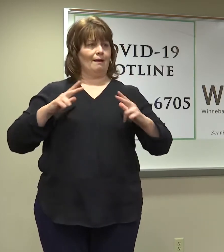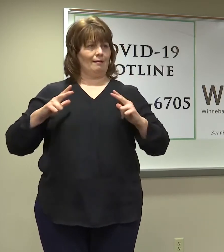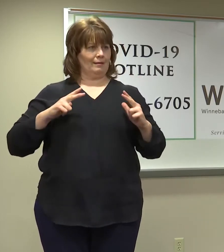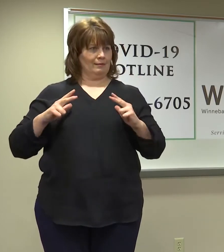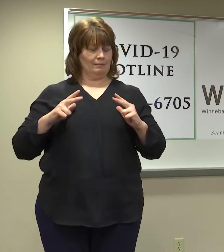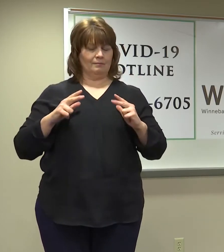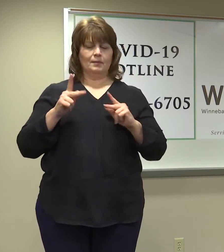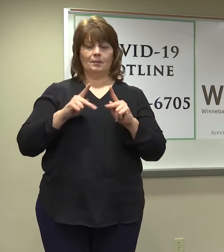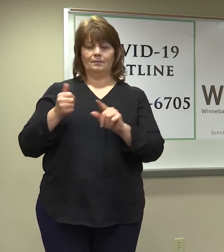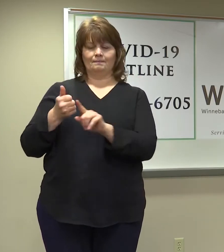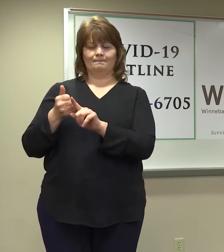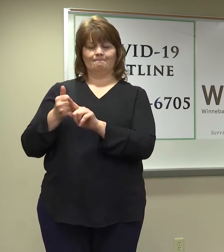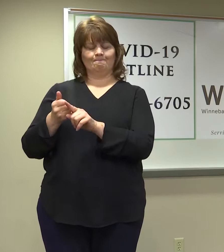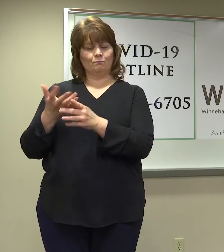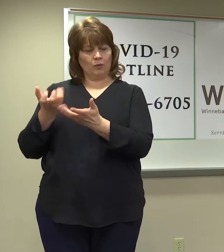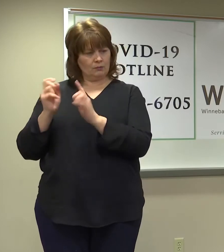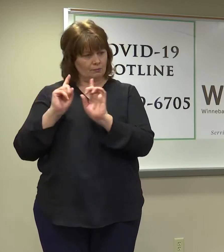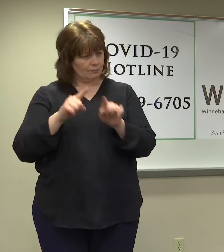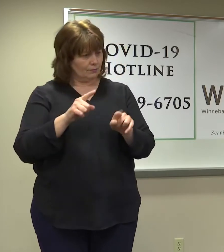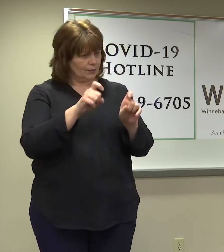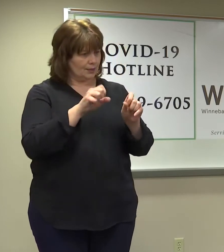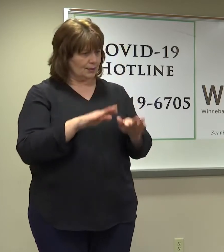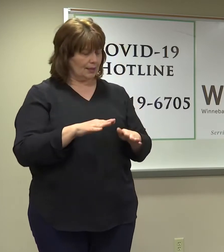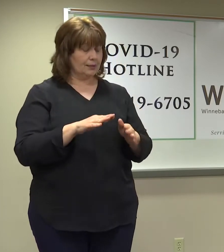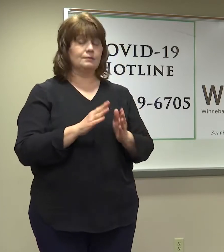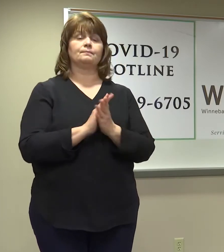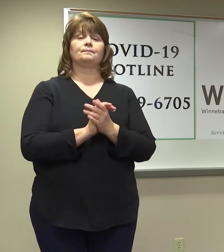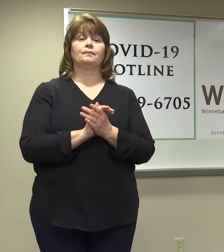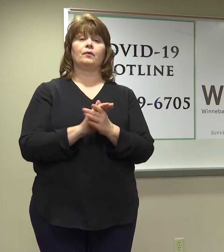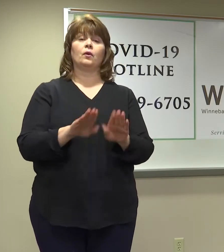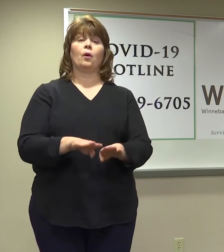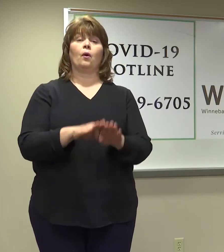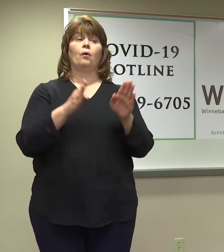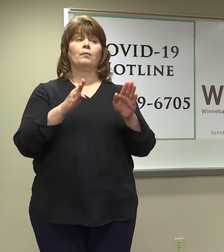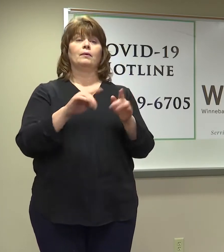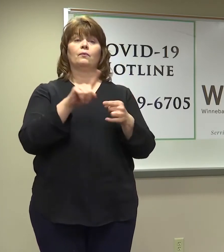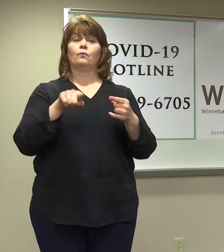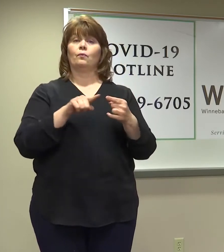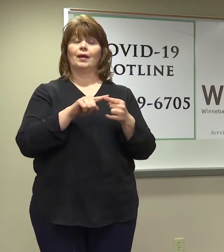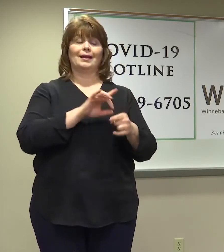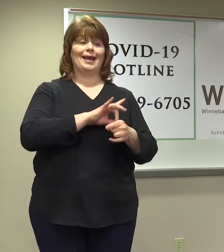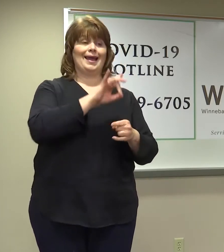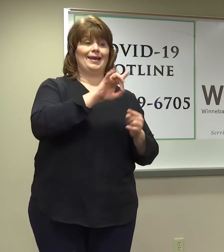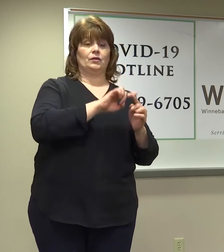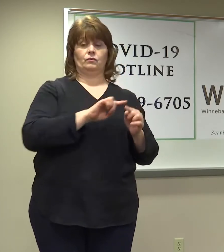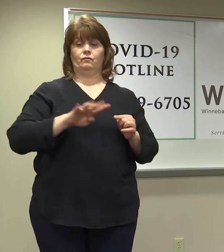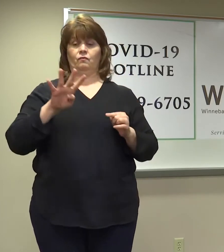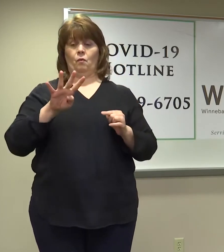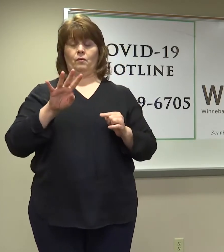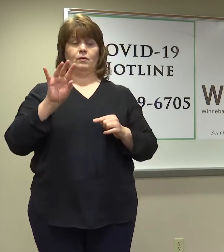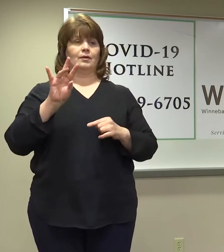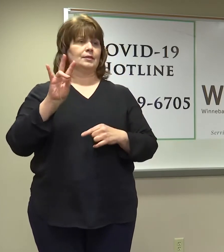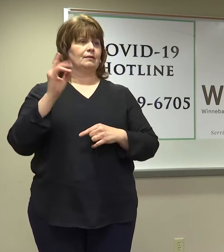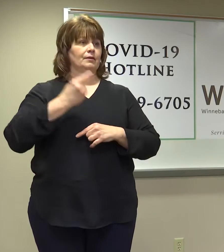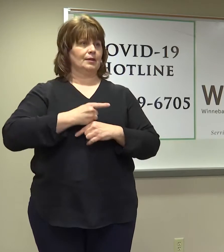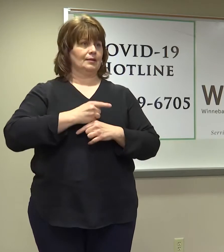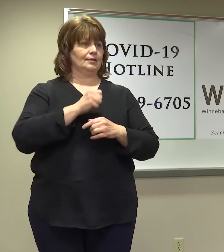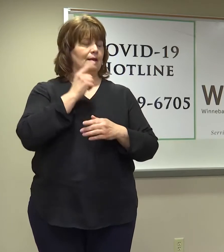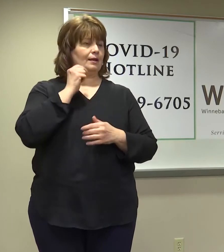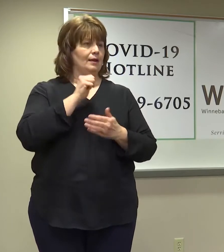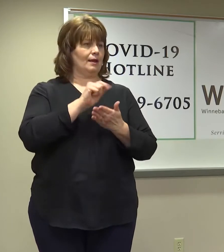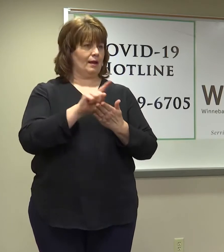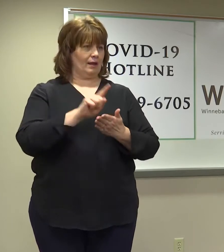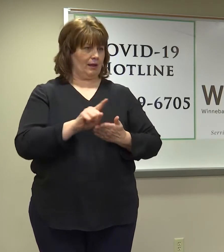tested. The hours are from 8 to 4, Monday through Sunday, seven days a week. And we